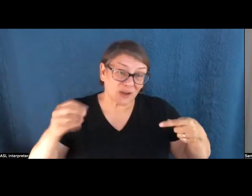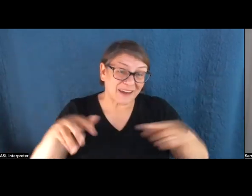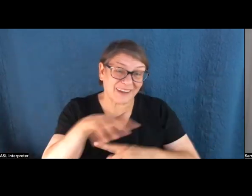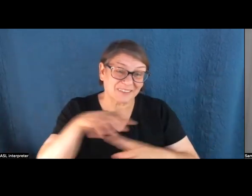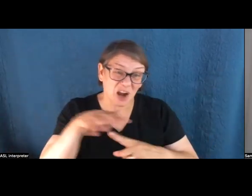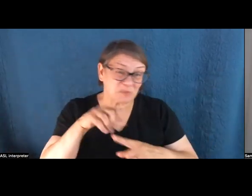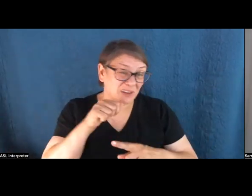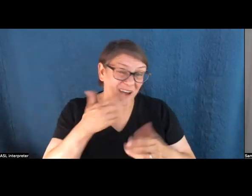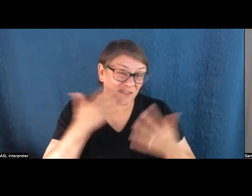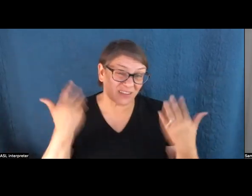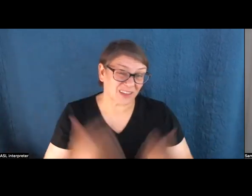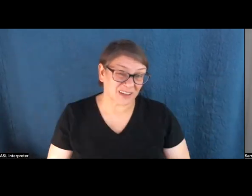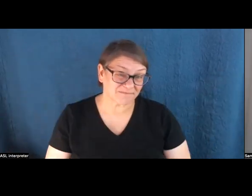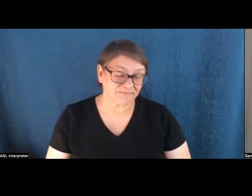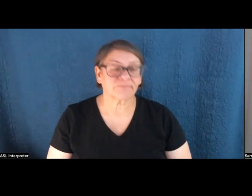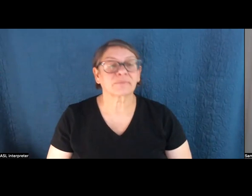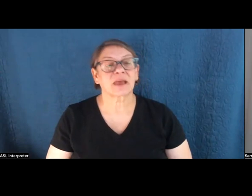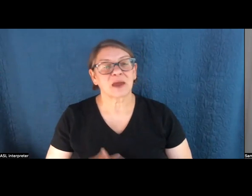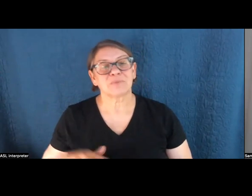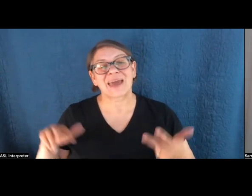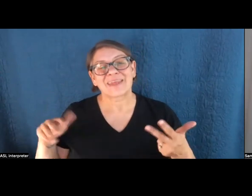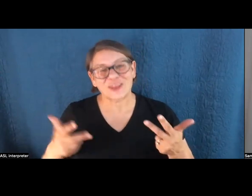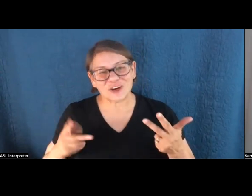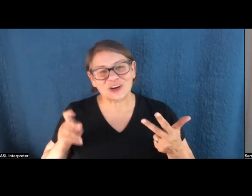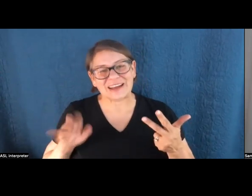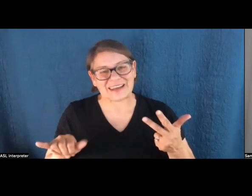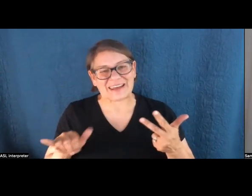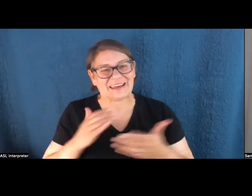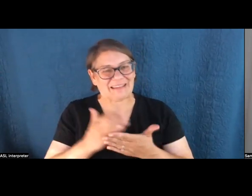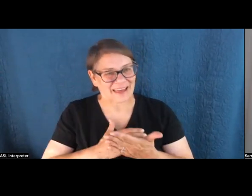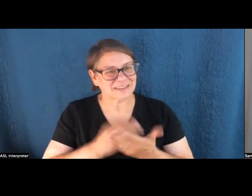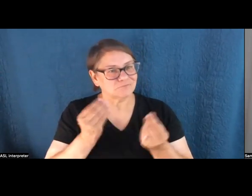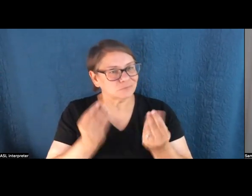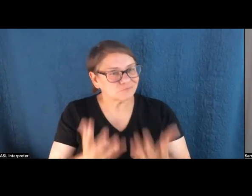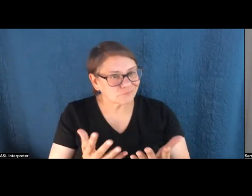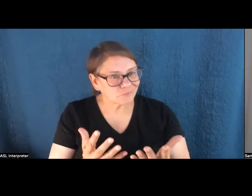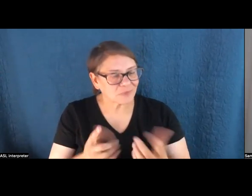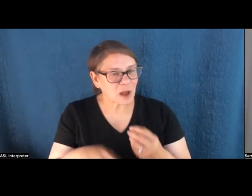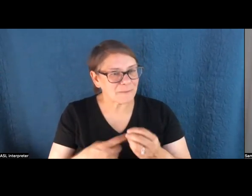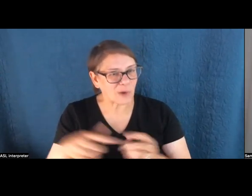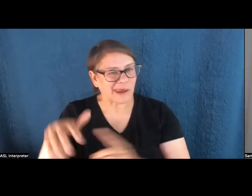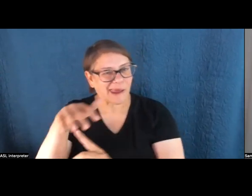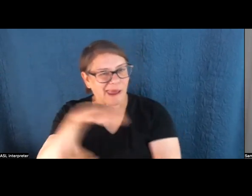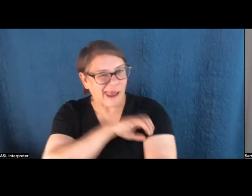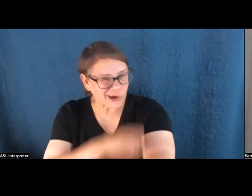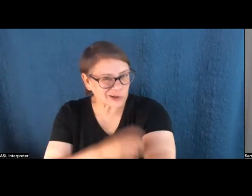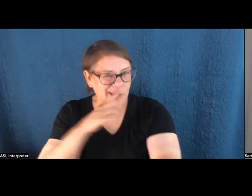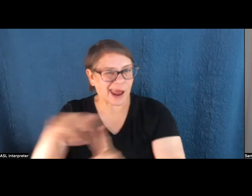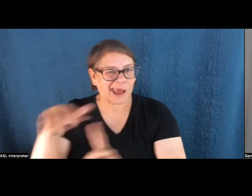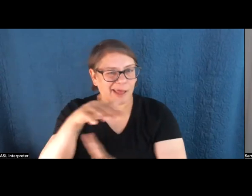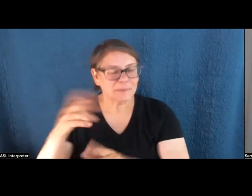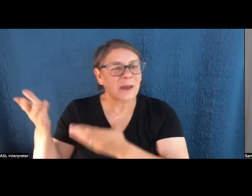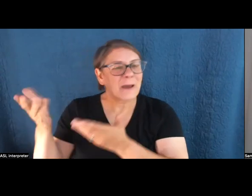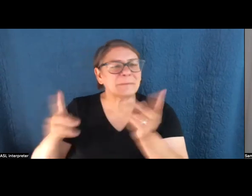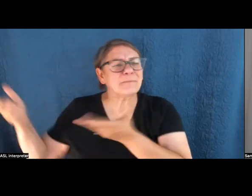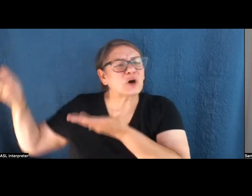And this sort of gets into the third key lesson that I've learned and want to share covering energy and climate, which is that people bring a lot of biases that have